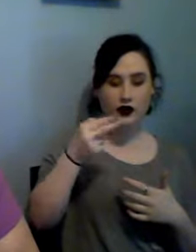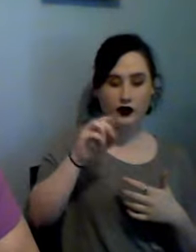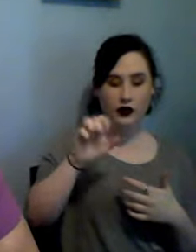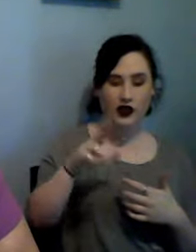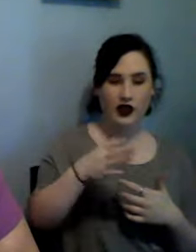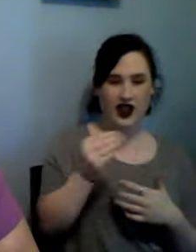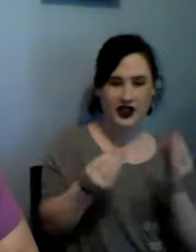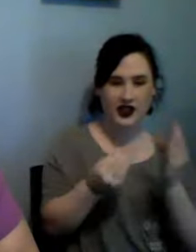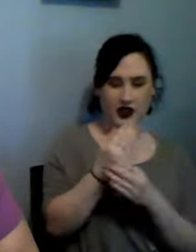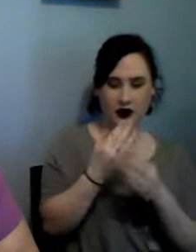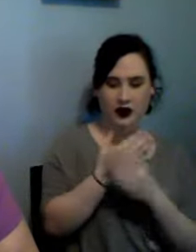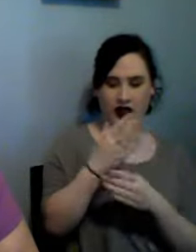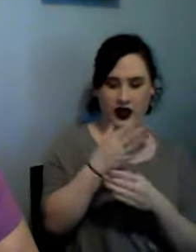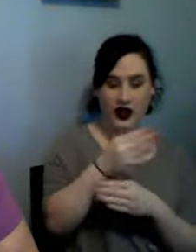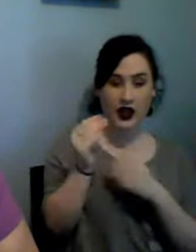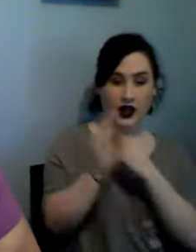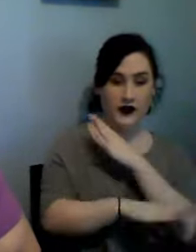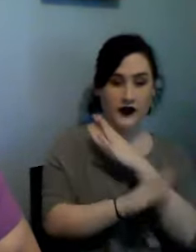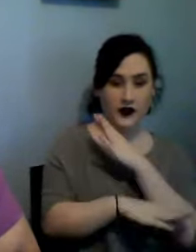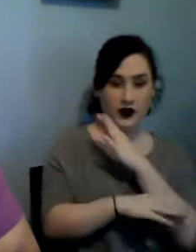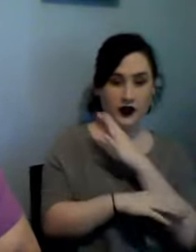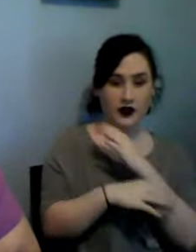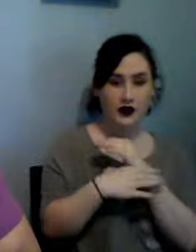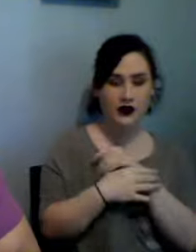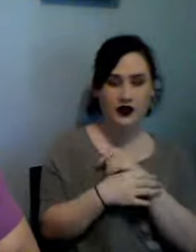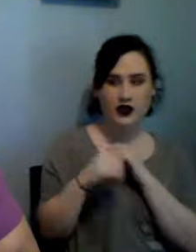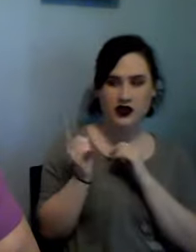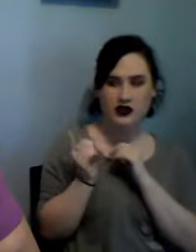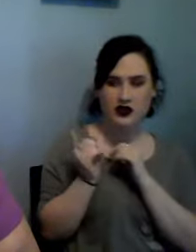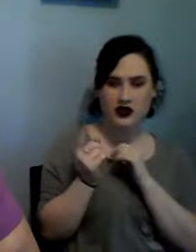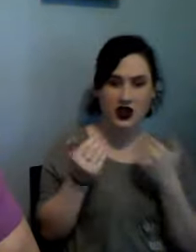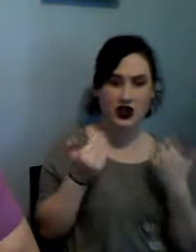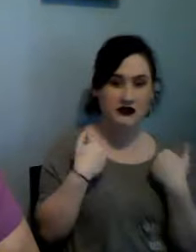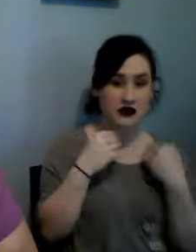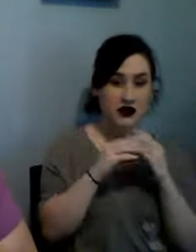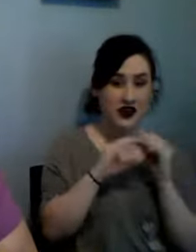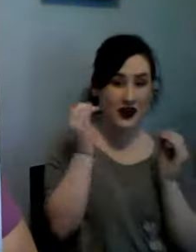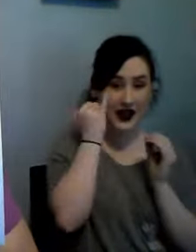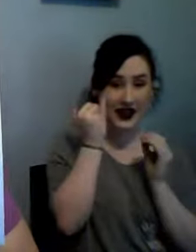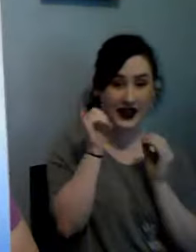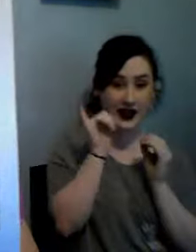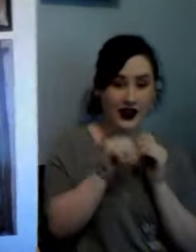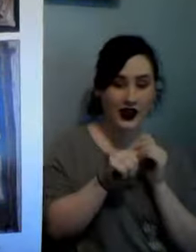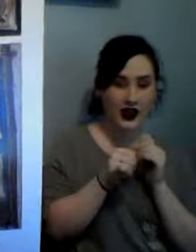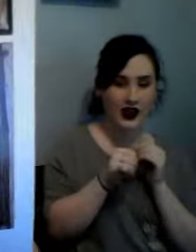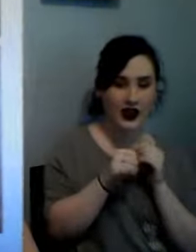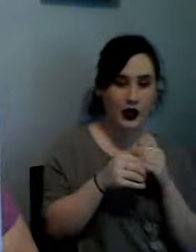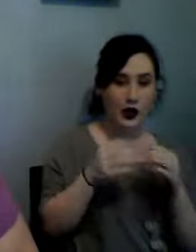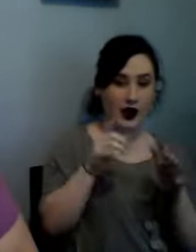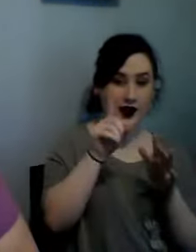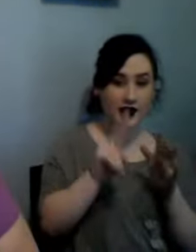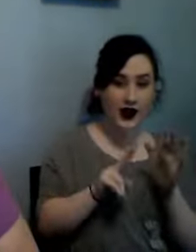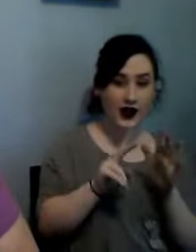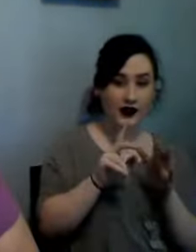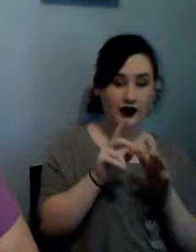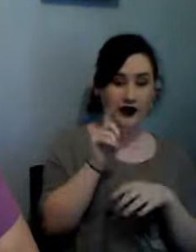I had no idea that it was half a year so you know I've got to go back and get the other